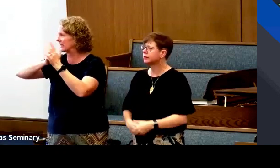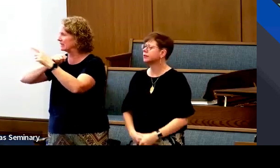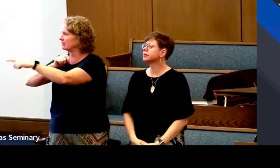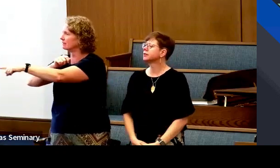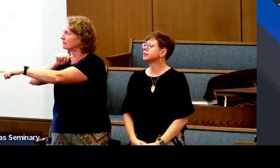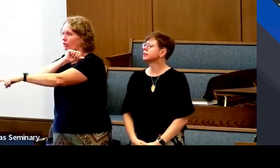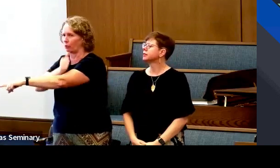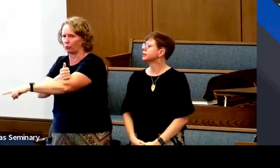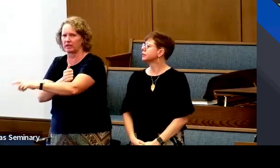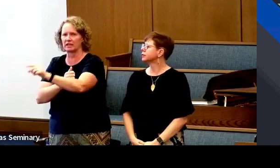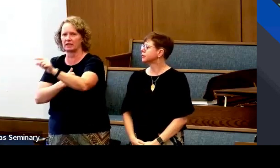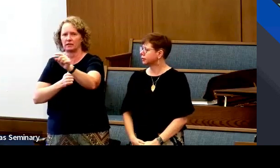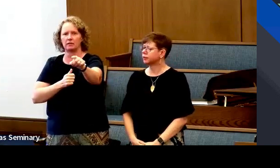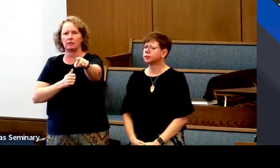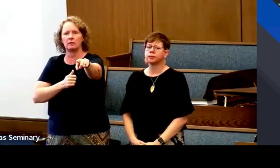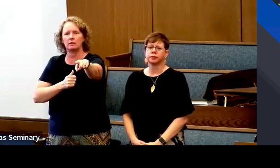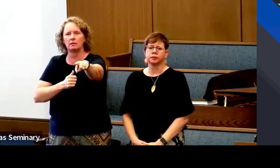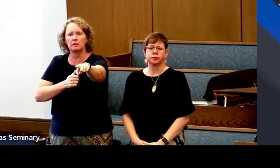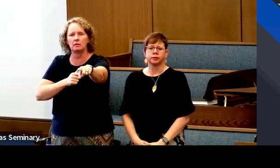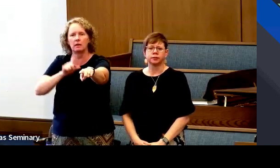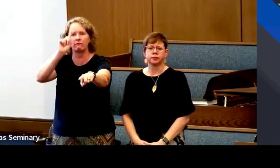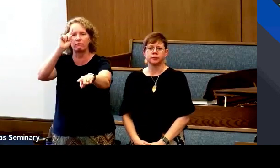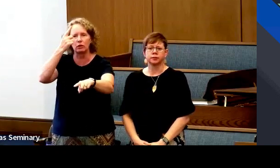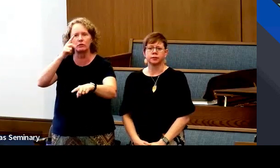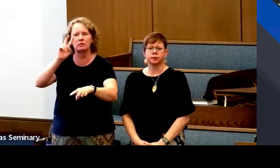Belief. Keys. Authority.